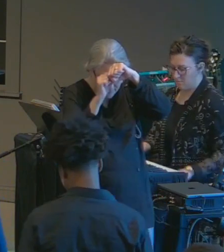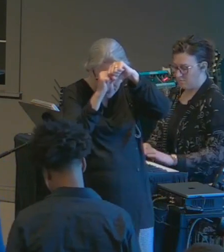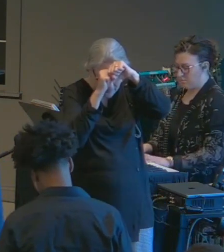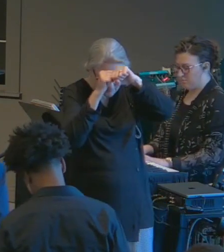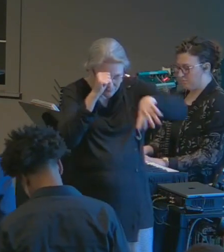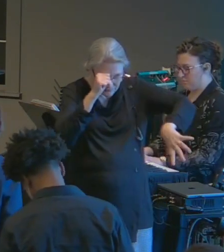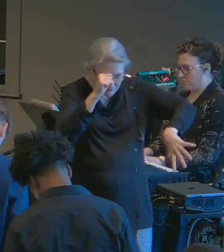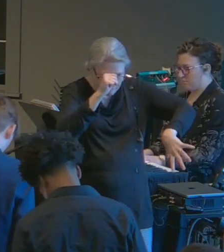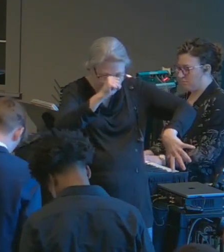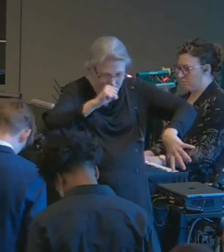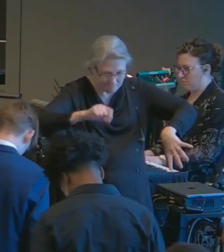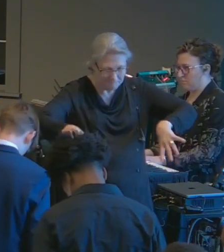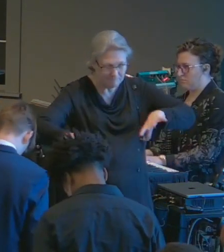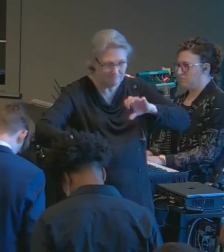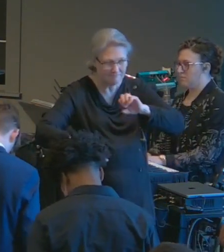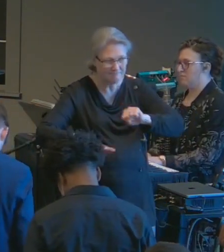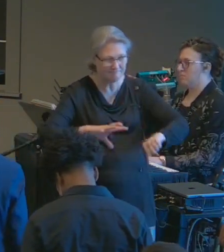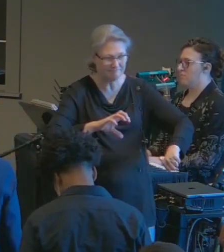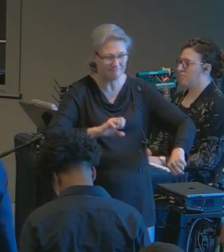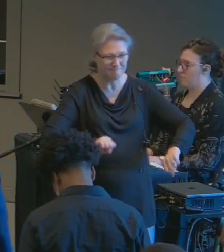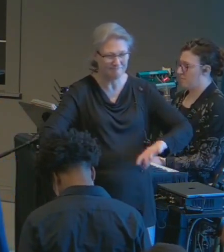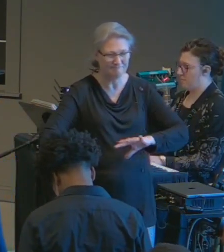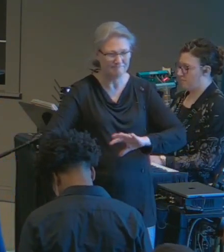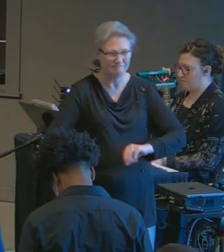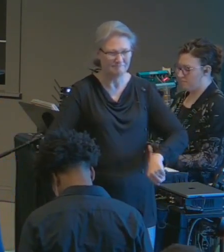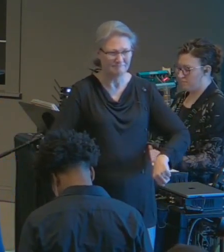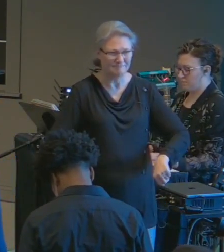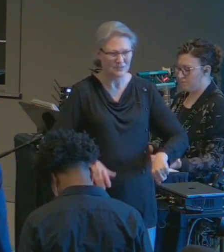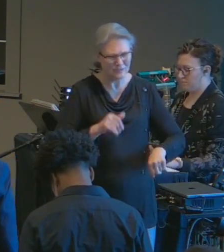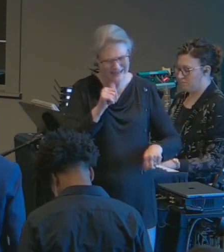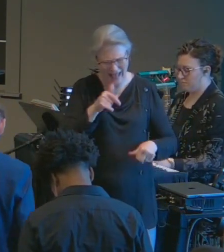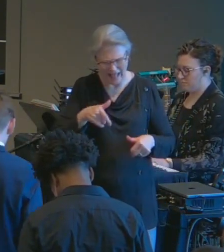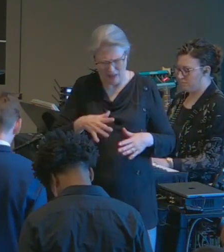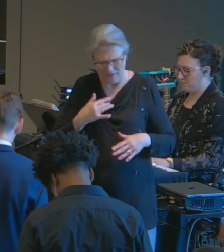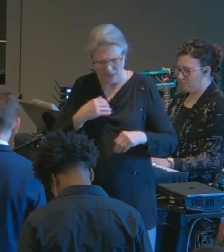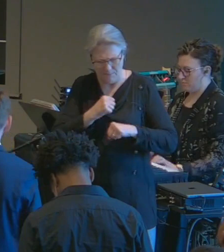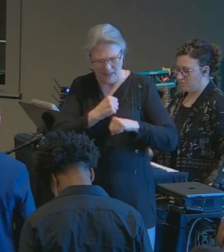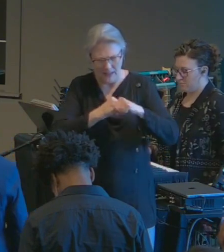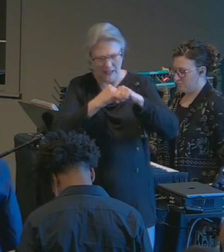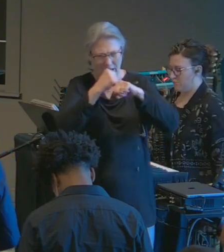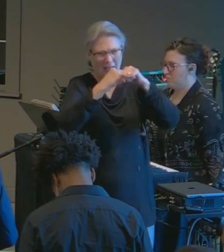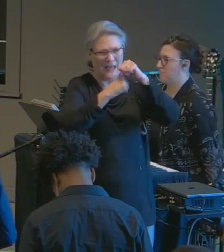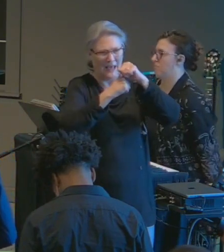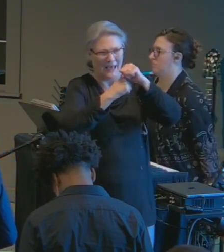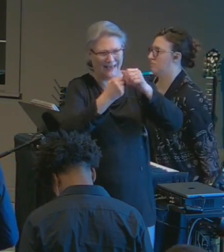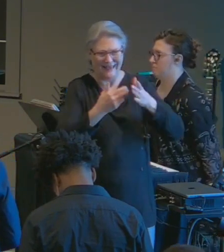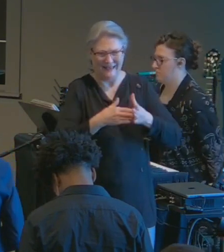now that it's removed God don't let me rebuild it right now but let me open my heart to you